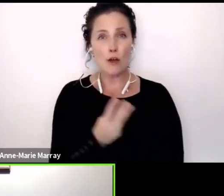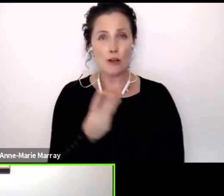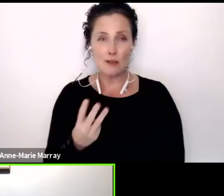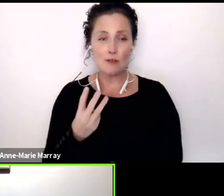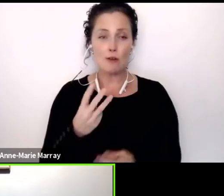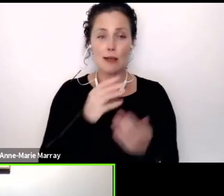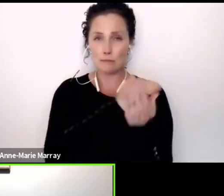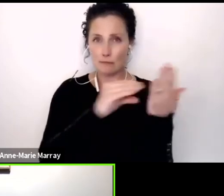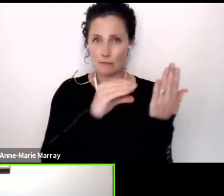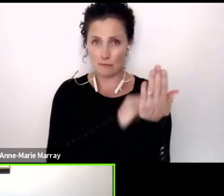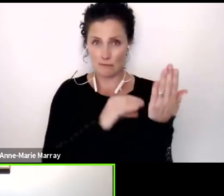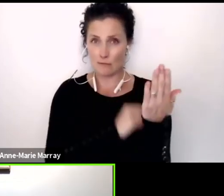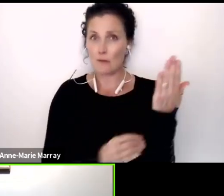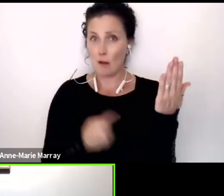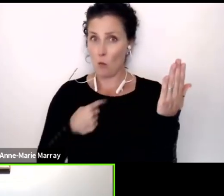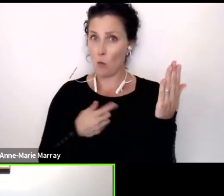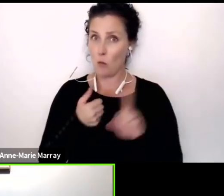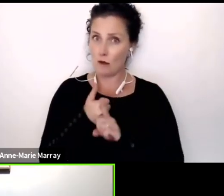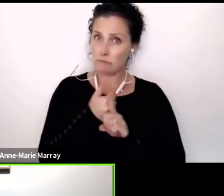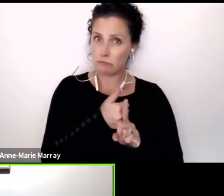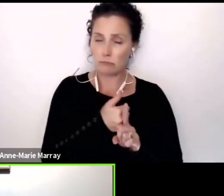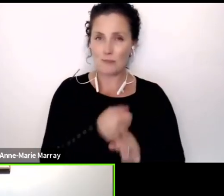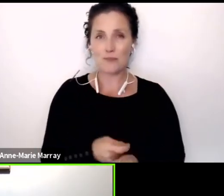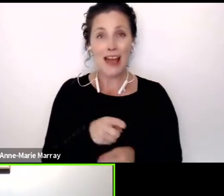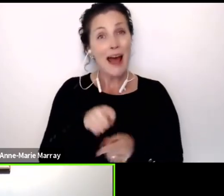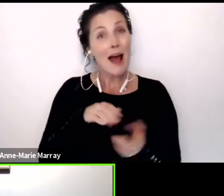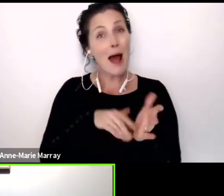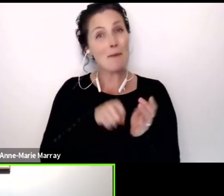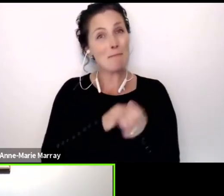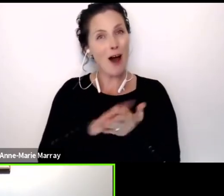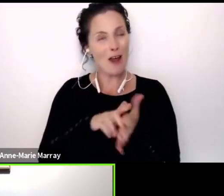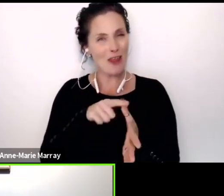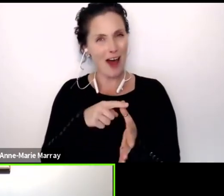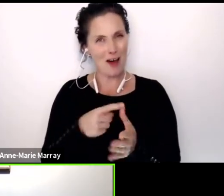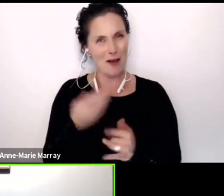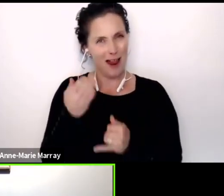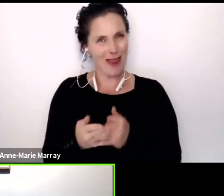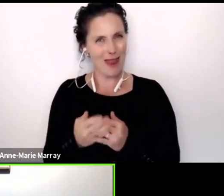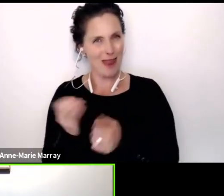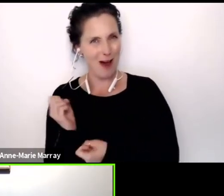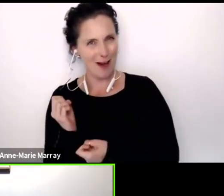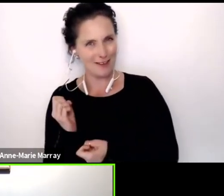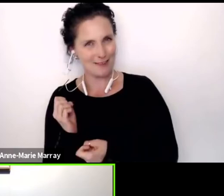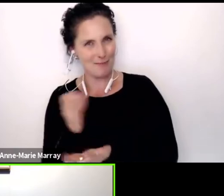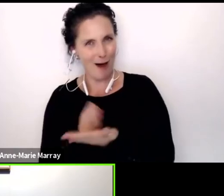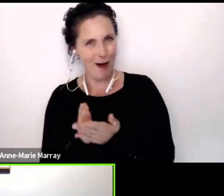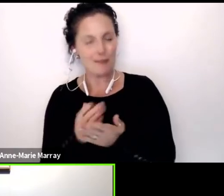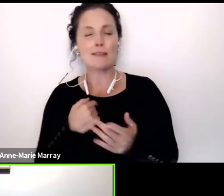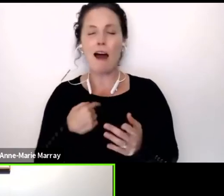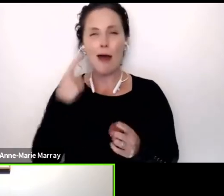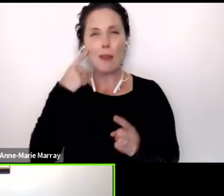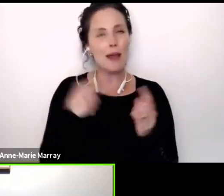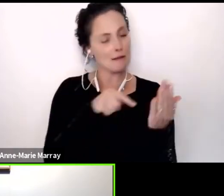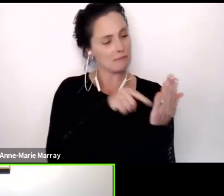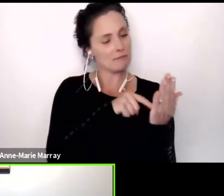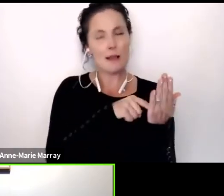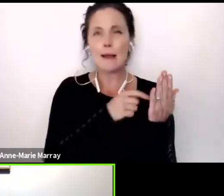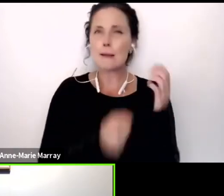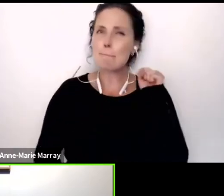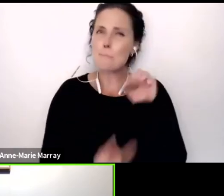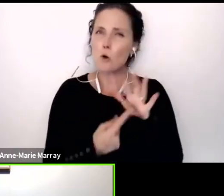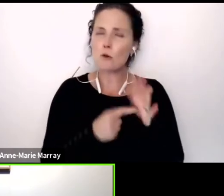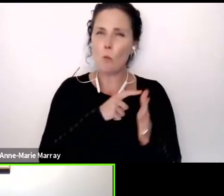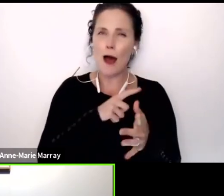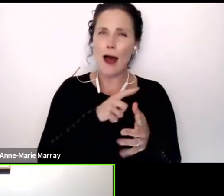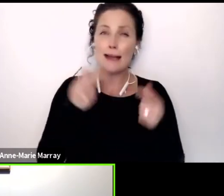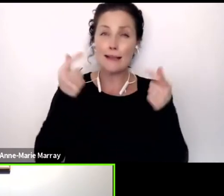then lastly on this question, you'll be pleased to know, Martha, the convention I think is necessary because it creates a legally binding international